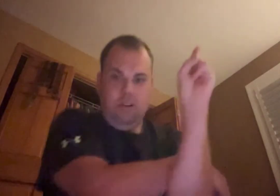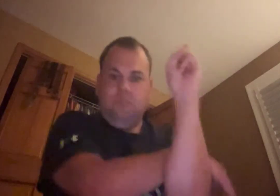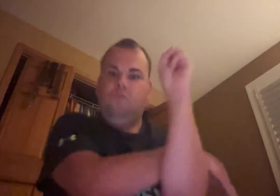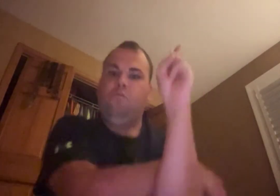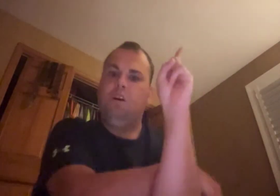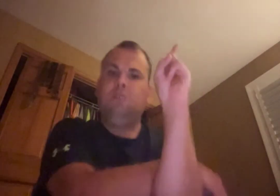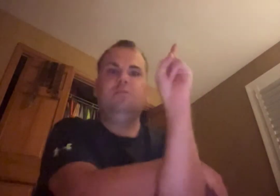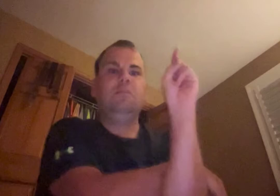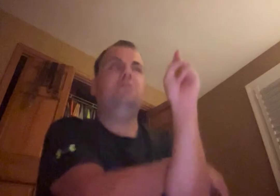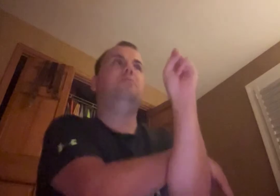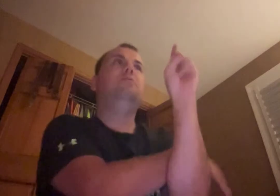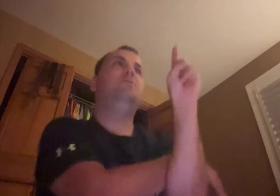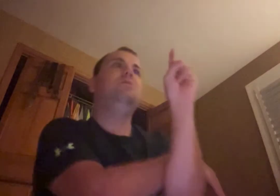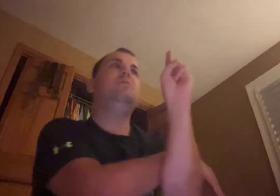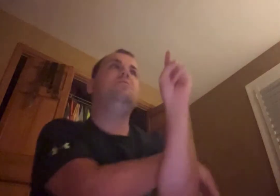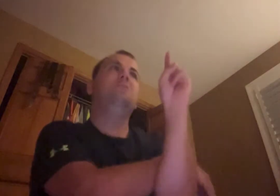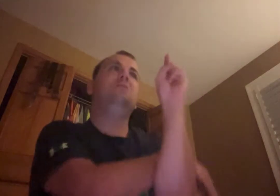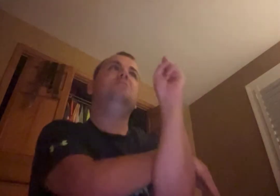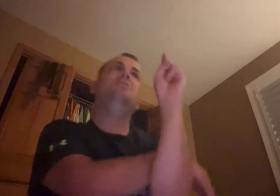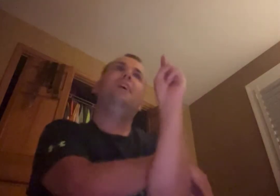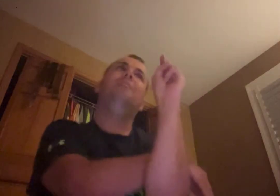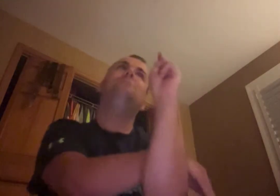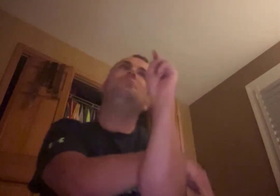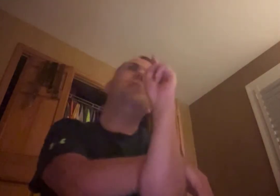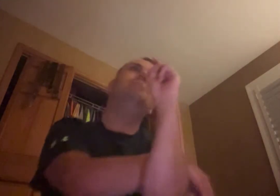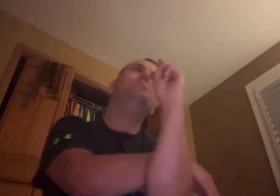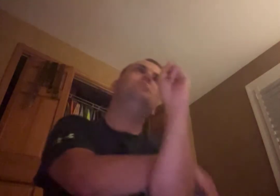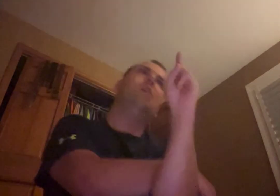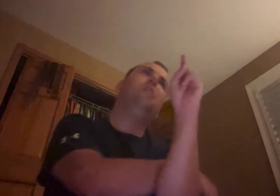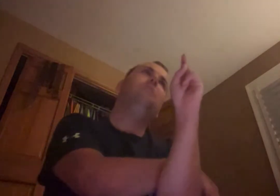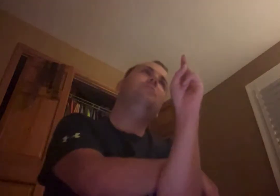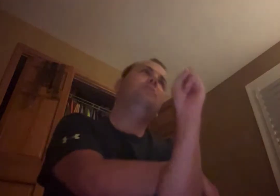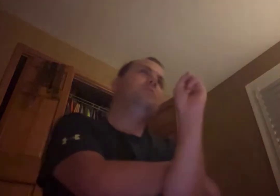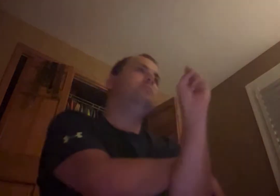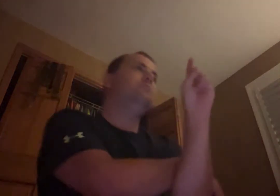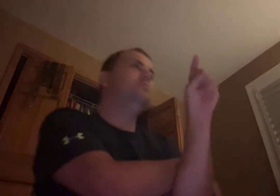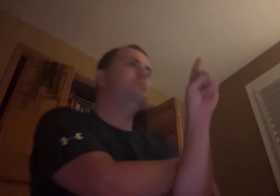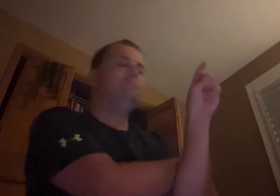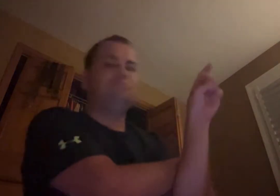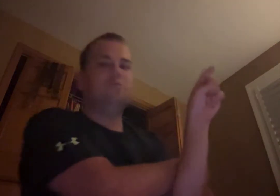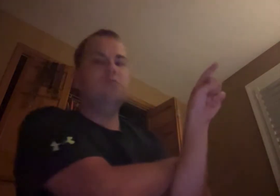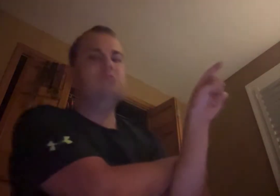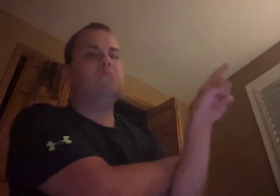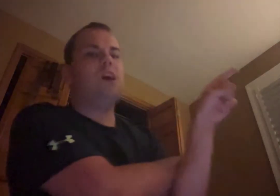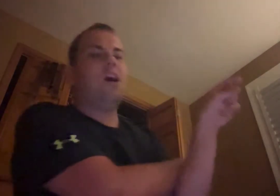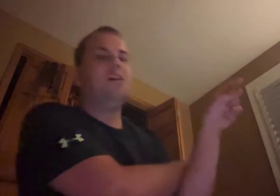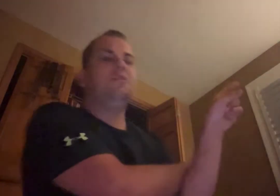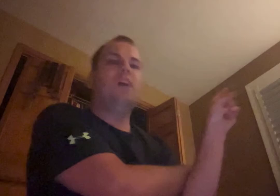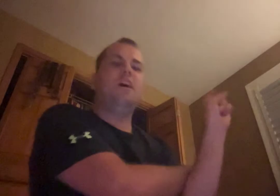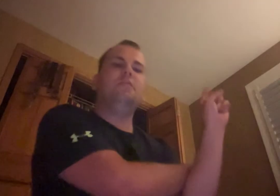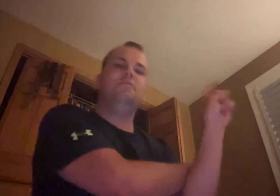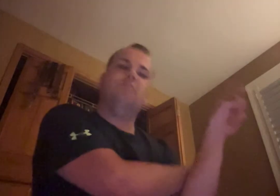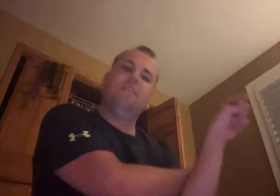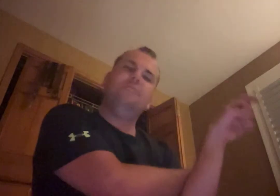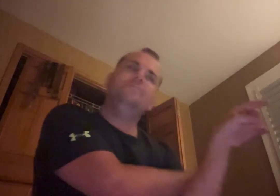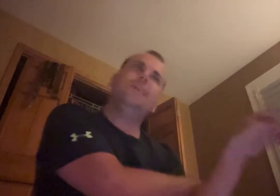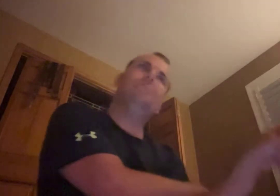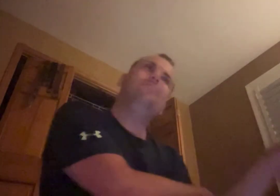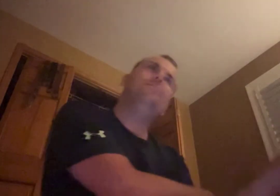One little chickadee left all along It flew away and then there were